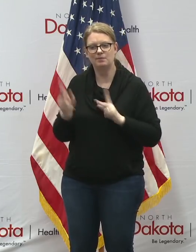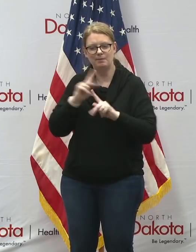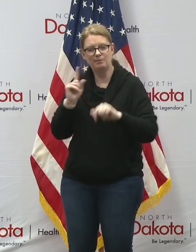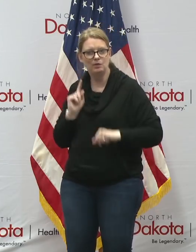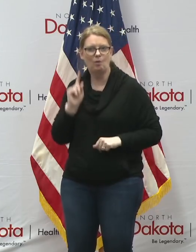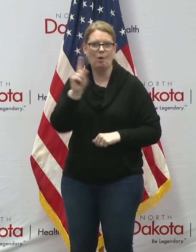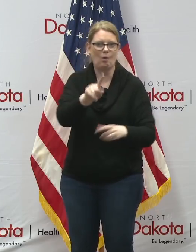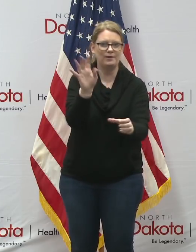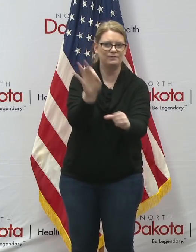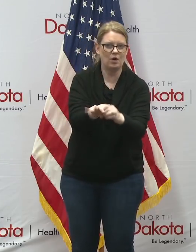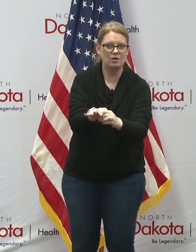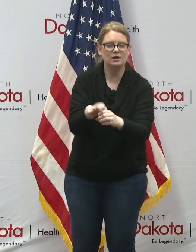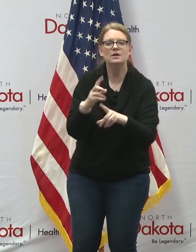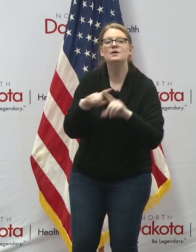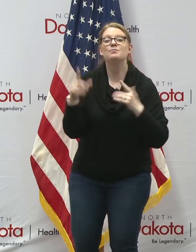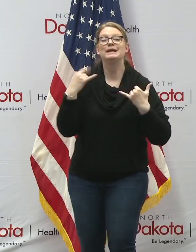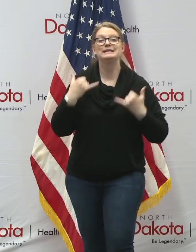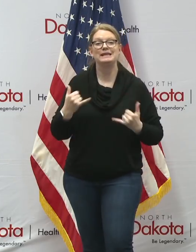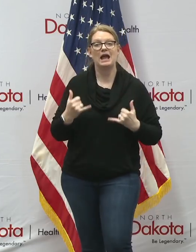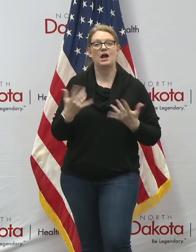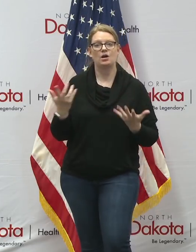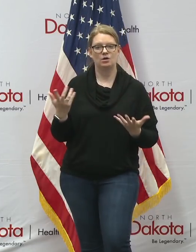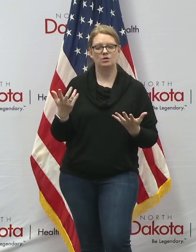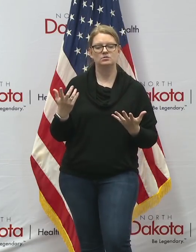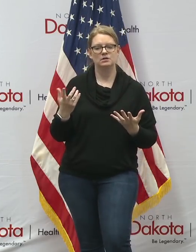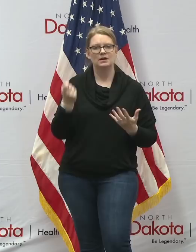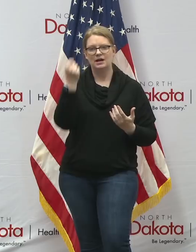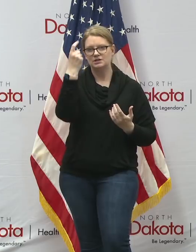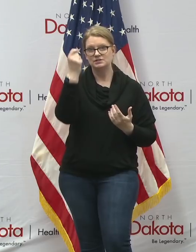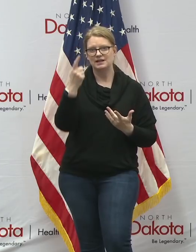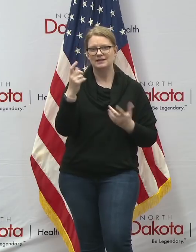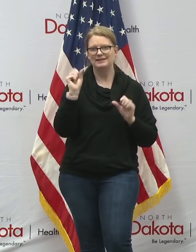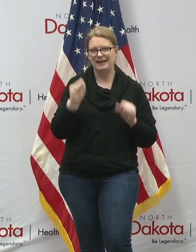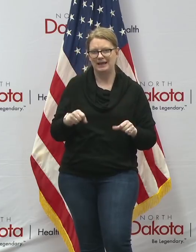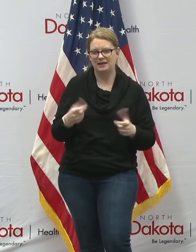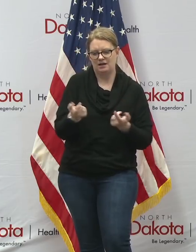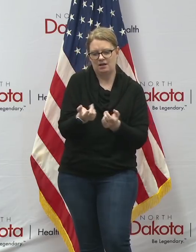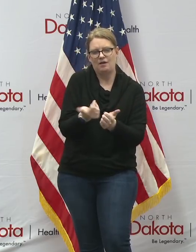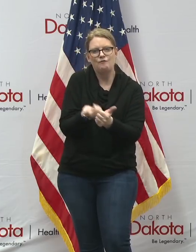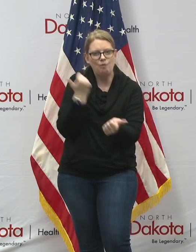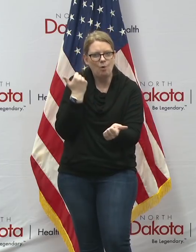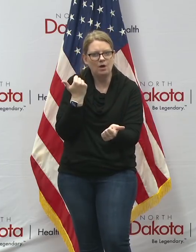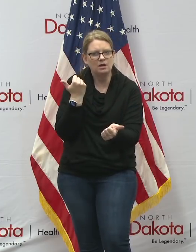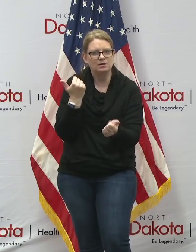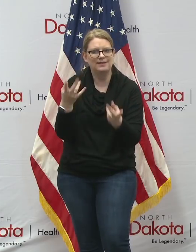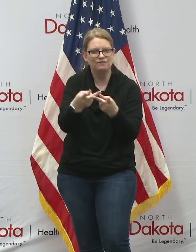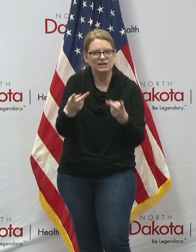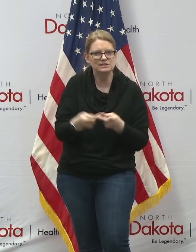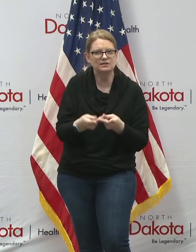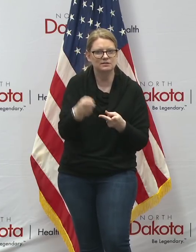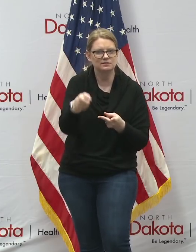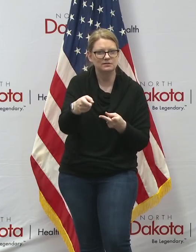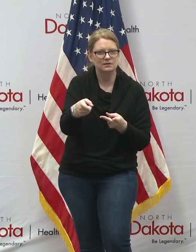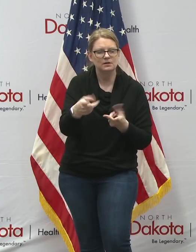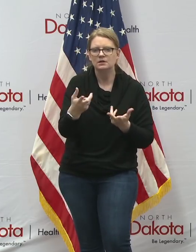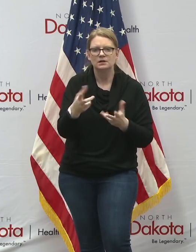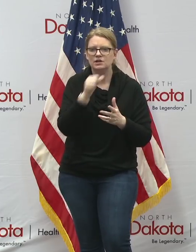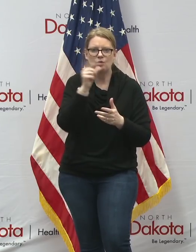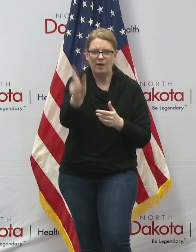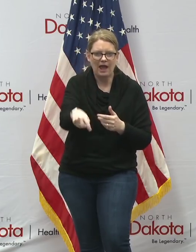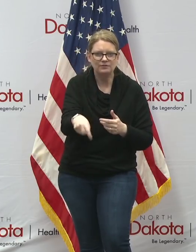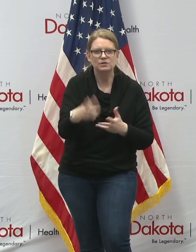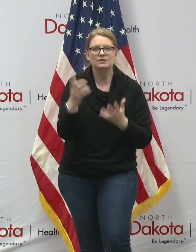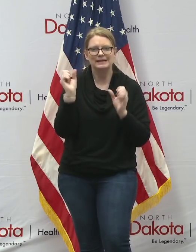uh they can opt in to have it not include that physical location to protect of course the safety and well-being of our poll